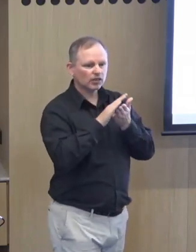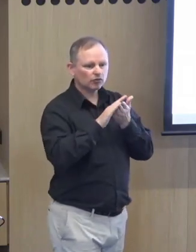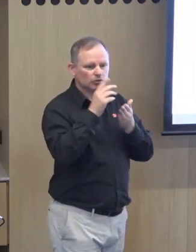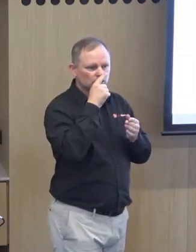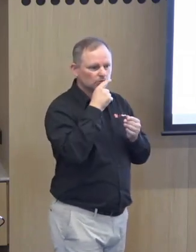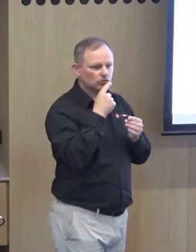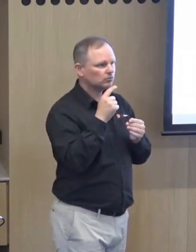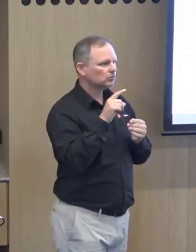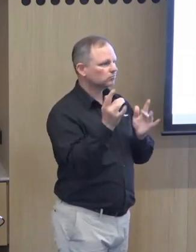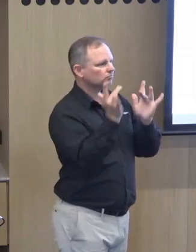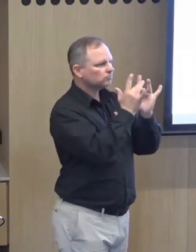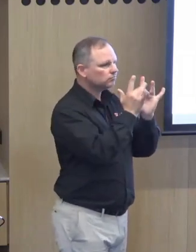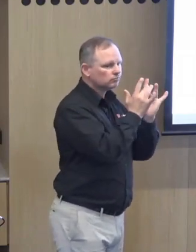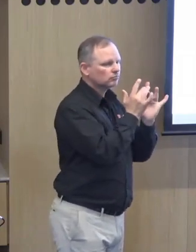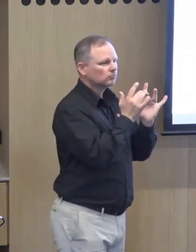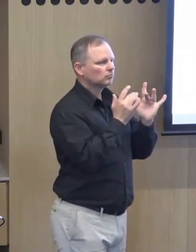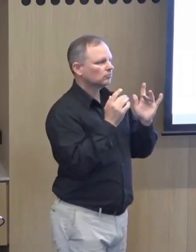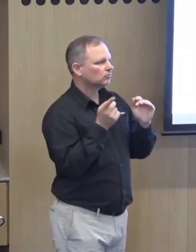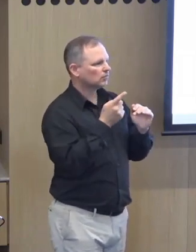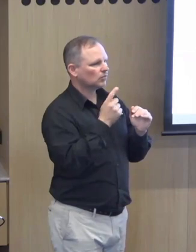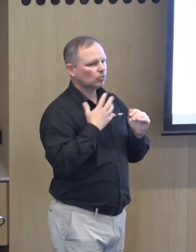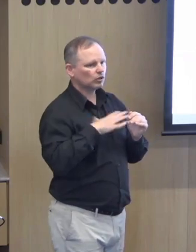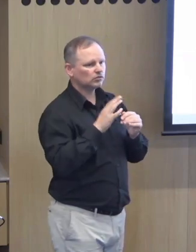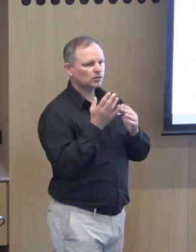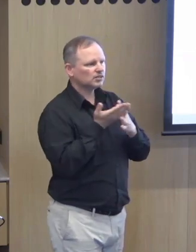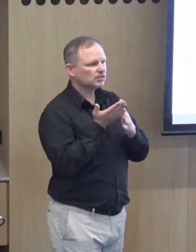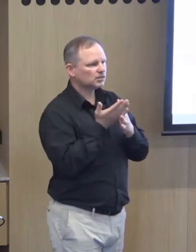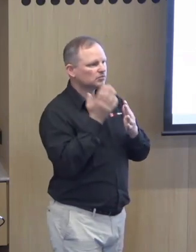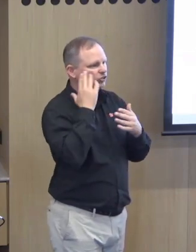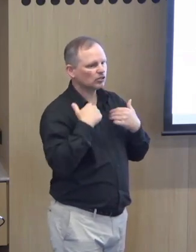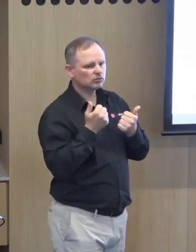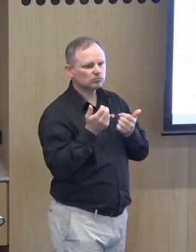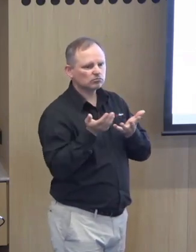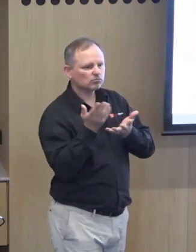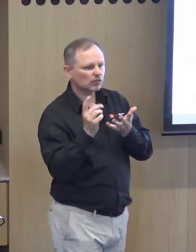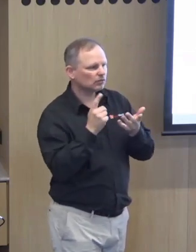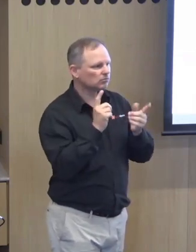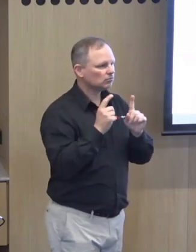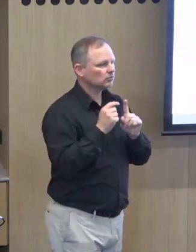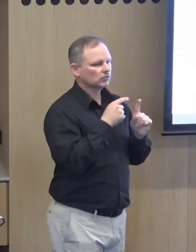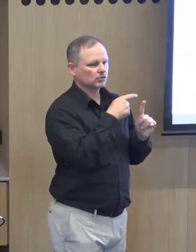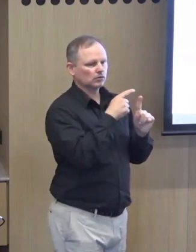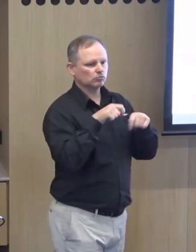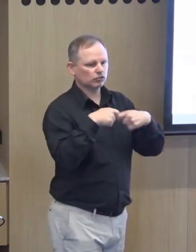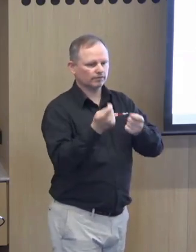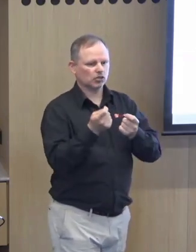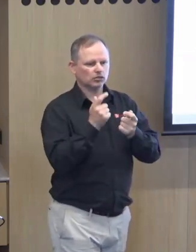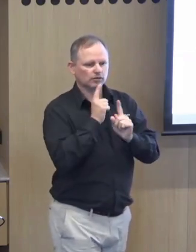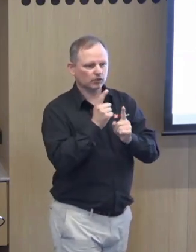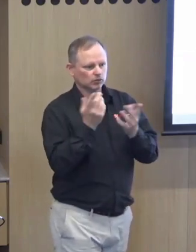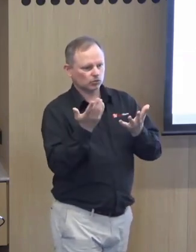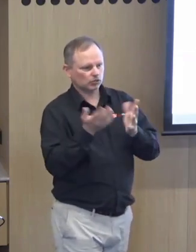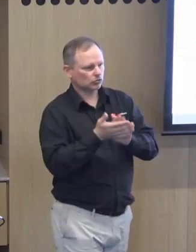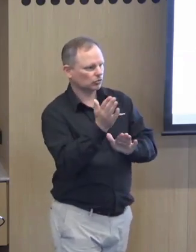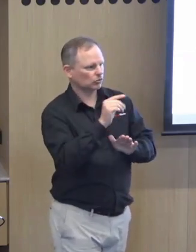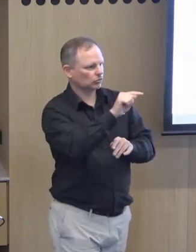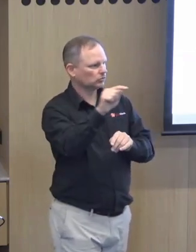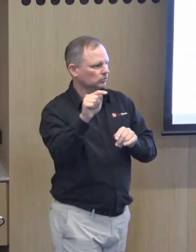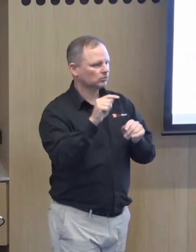and being able to articulate and then display that and ensure that it's communicated in a way so everyone can expect and foresee what the pathway